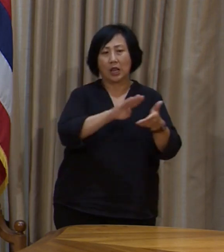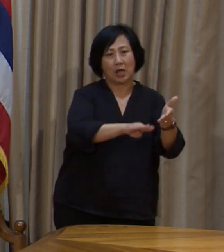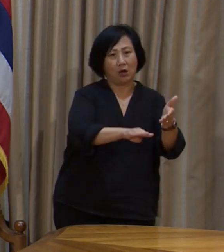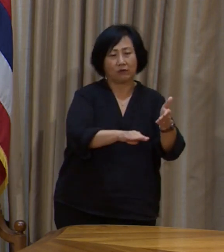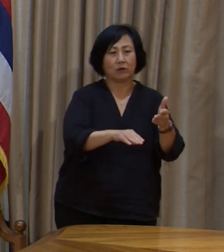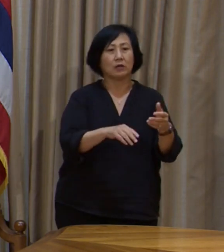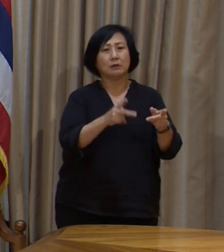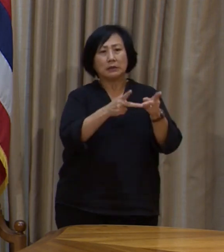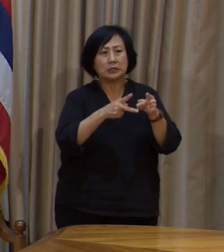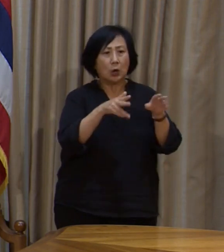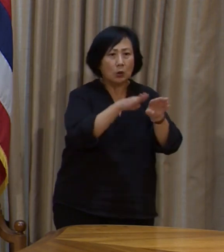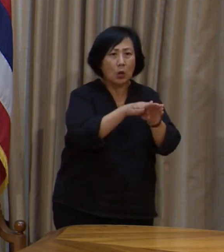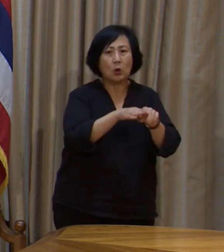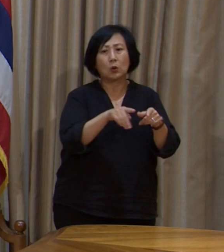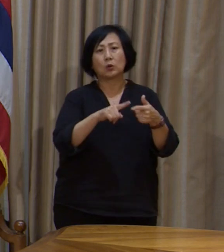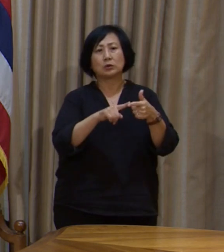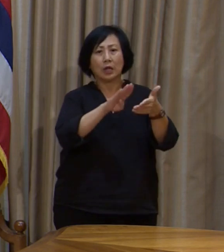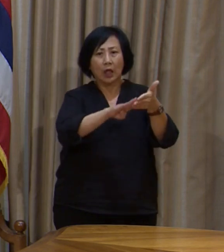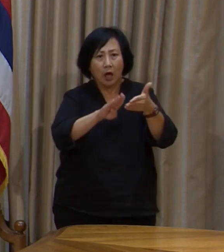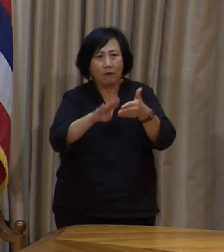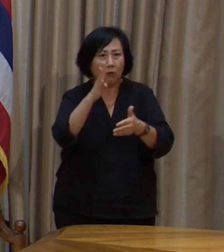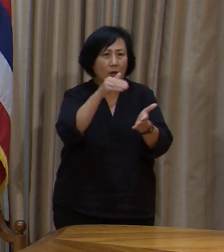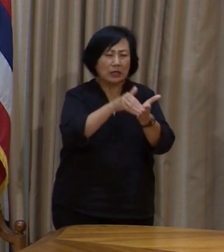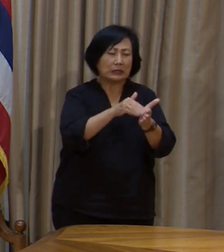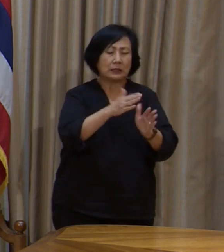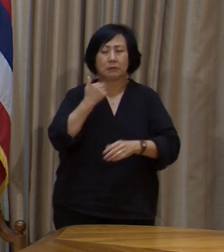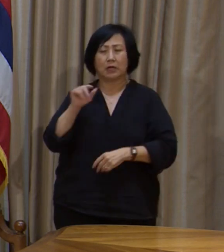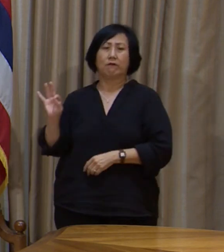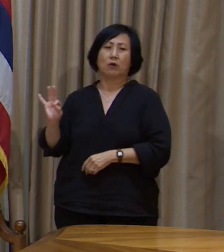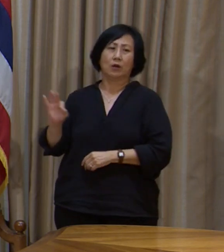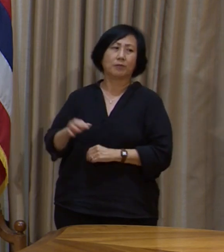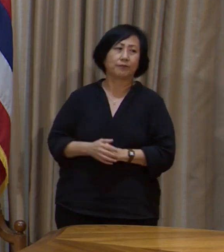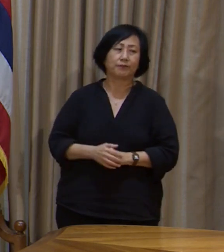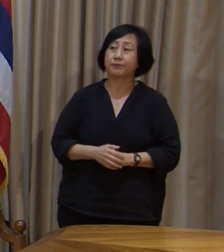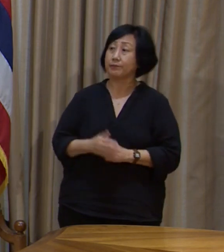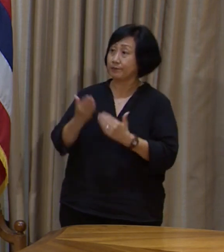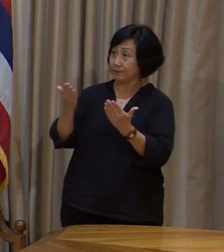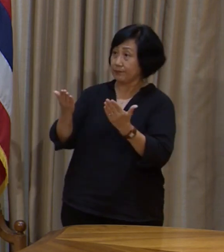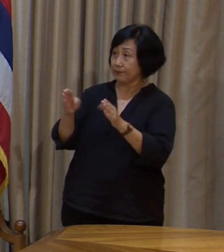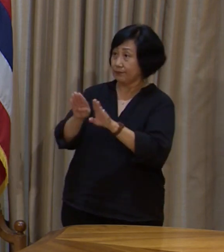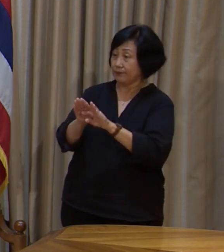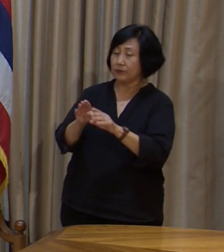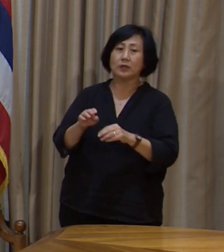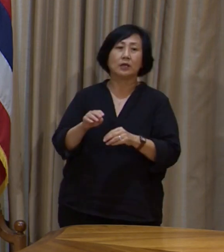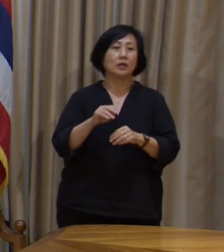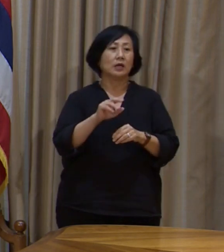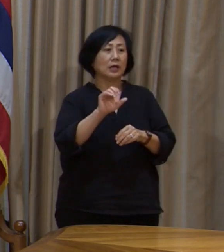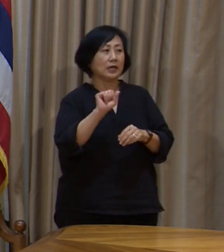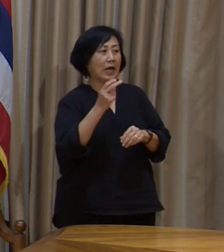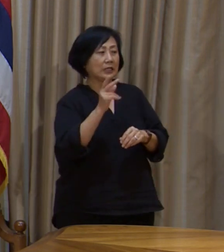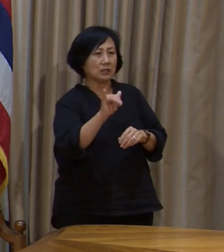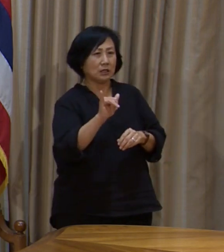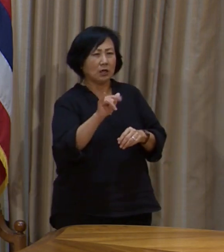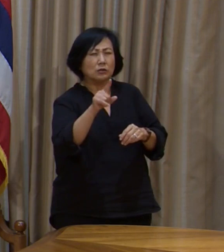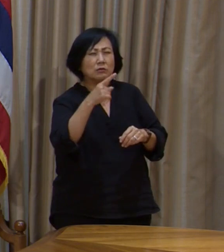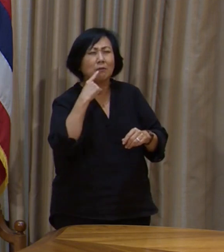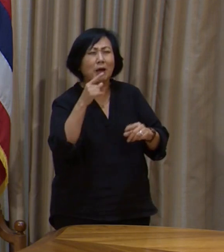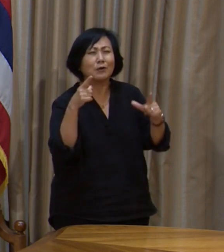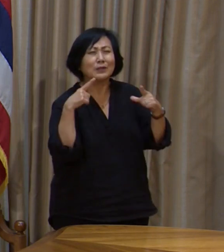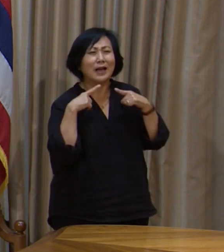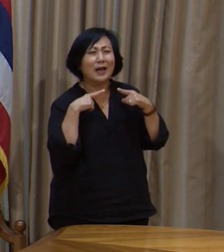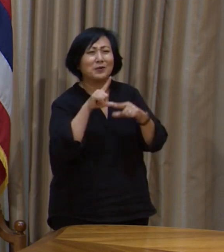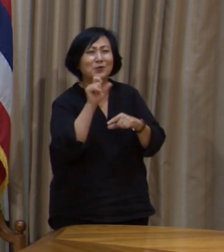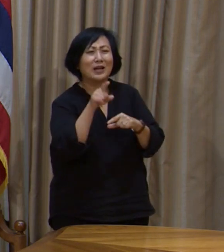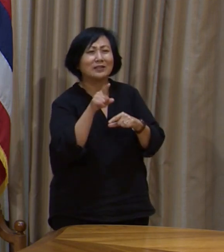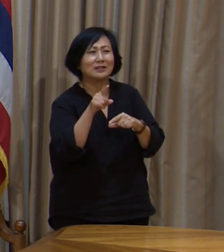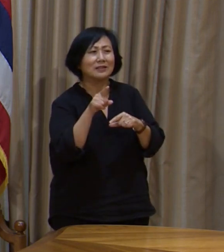laying off more than 4,000 employees. Governor, would that your Sorry. The retirement question part,